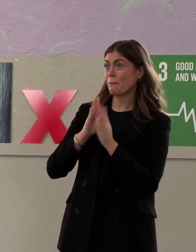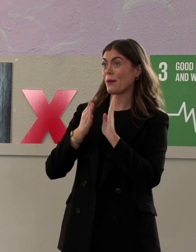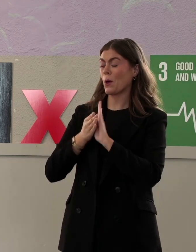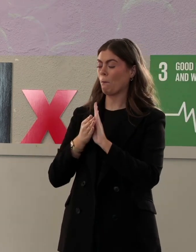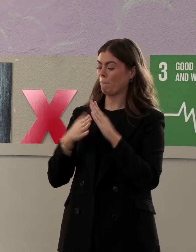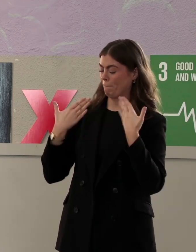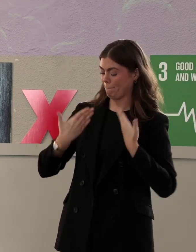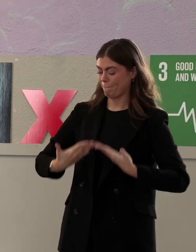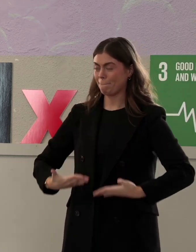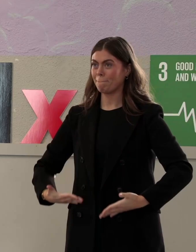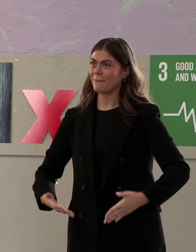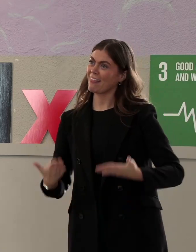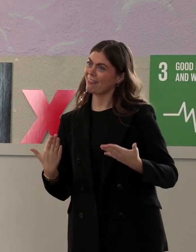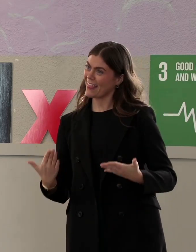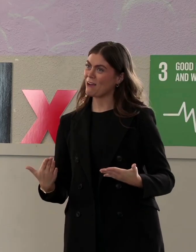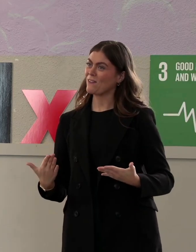person I am today. HIV.